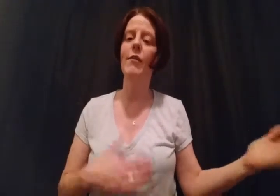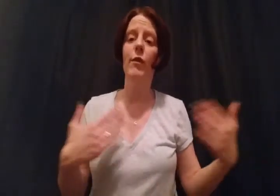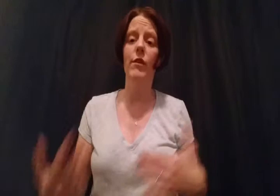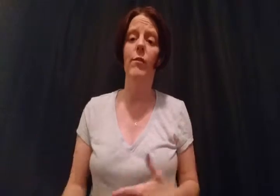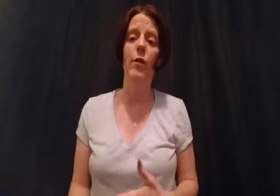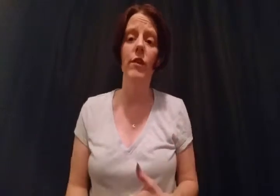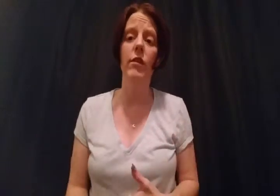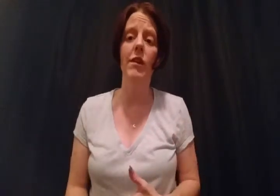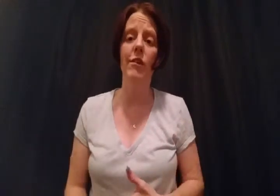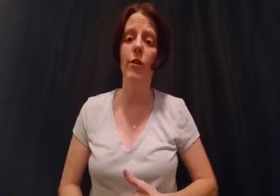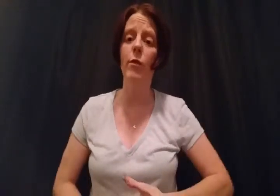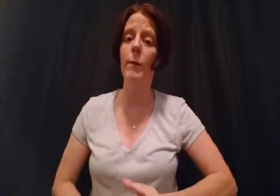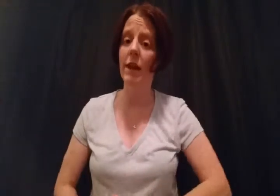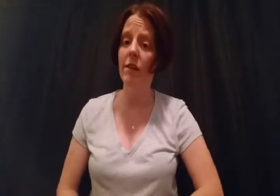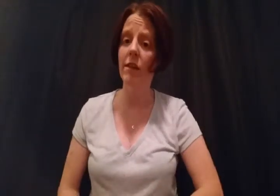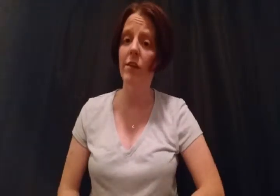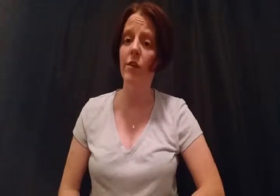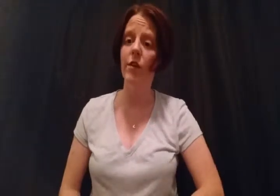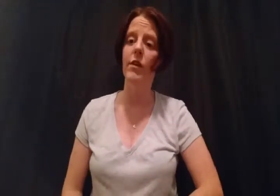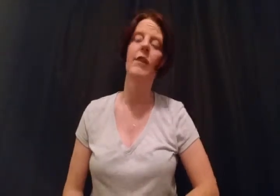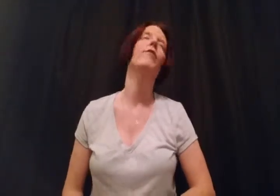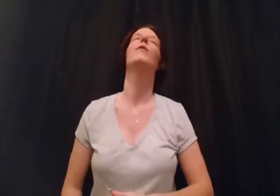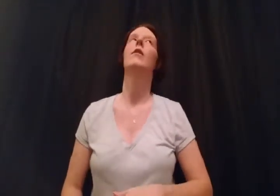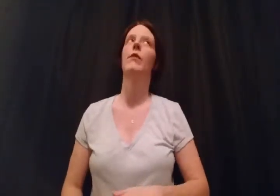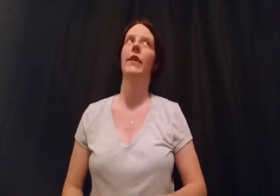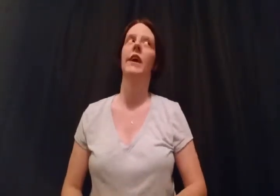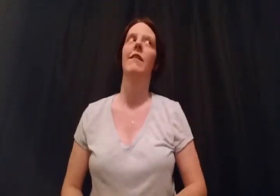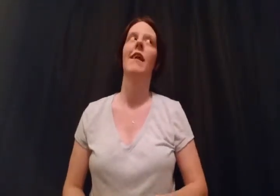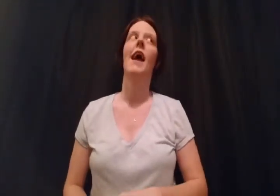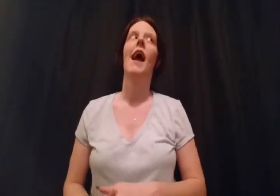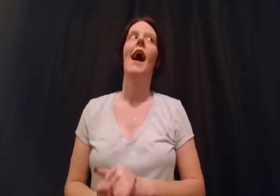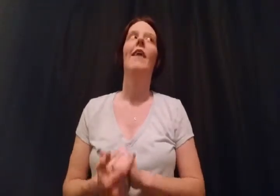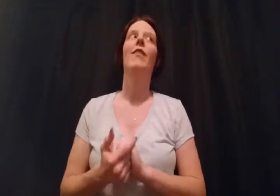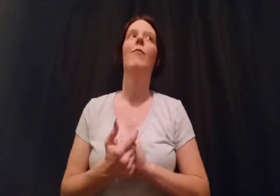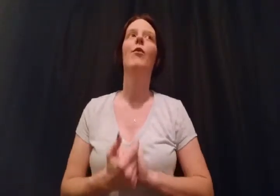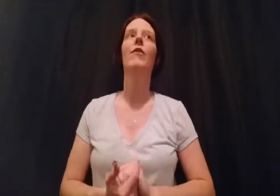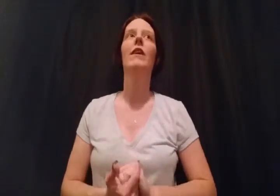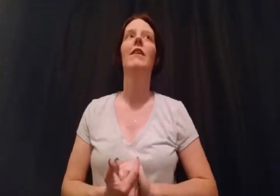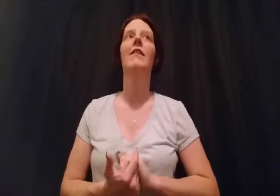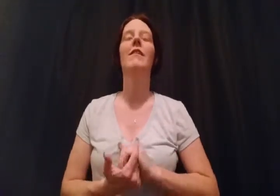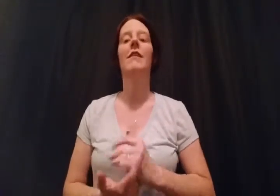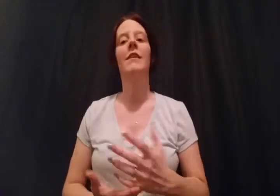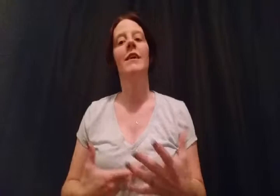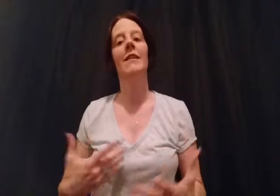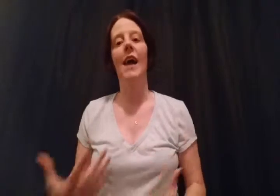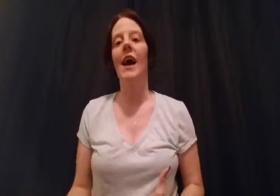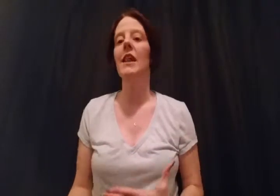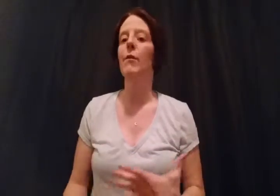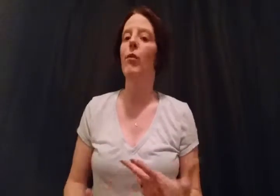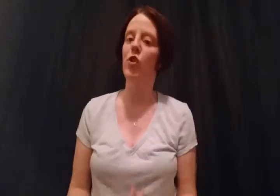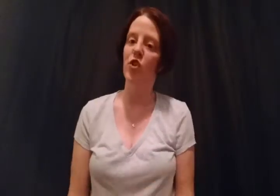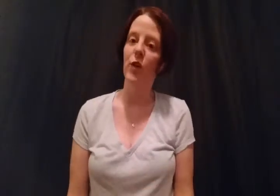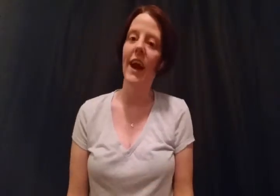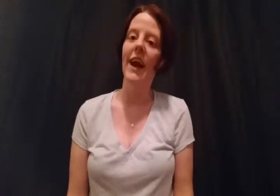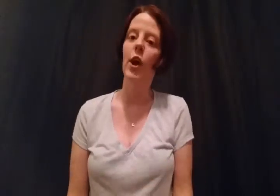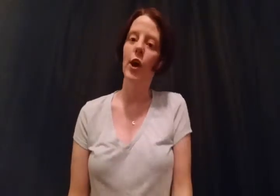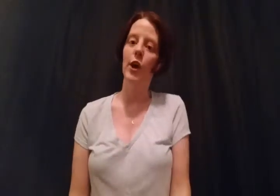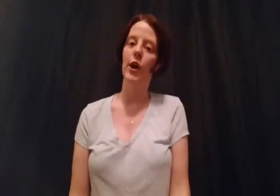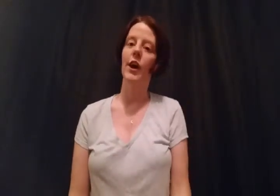as far as the movies are concerned, where Bella's concerned and a few other things, the movies didn't exactly portray her